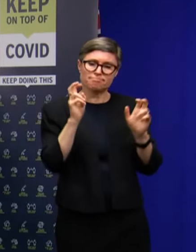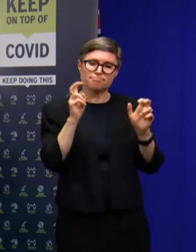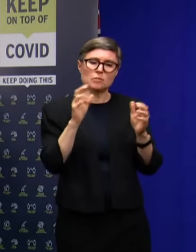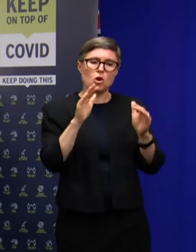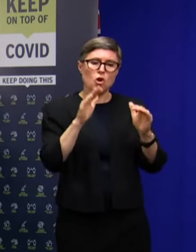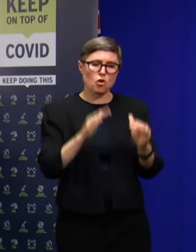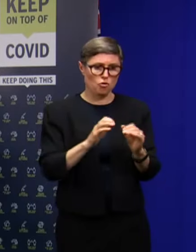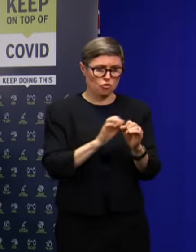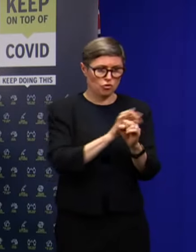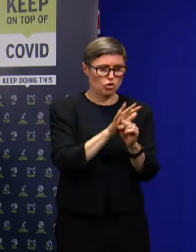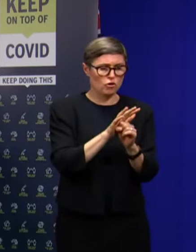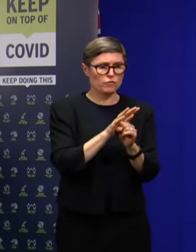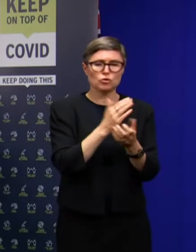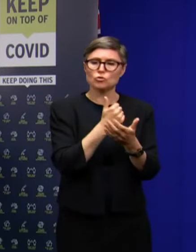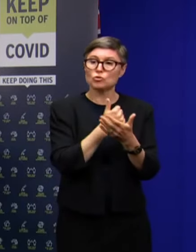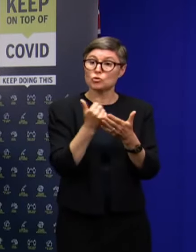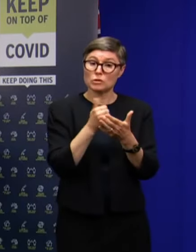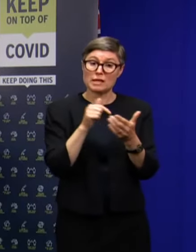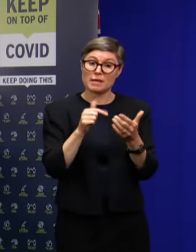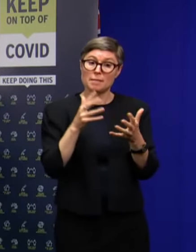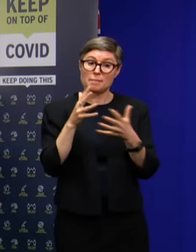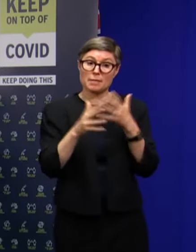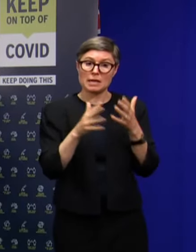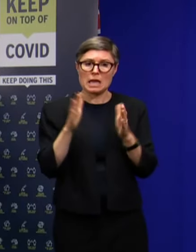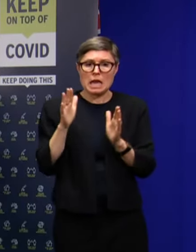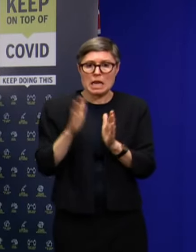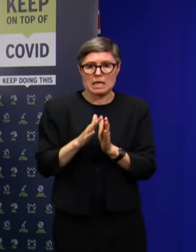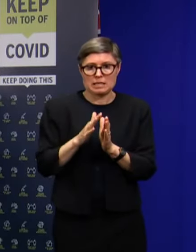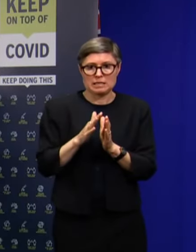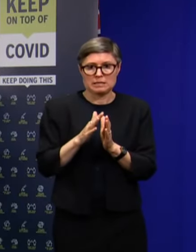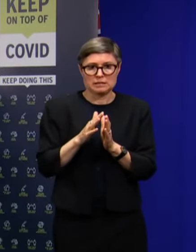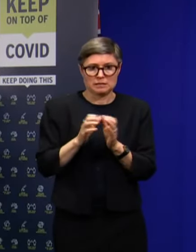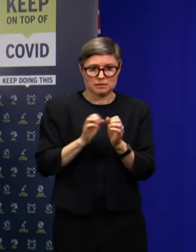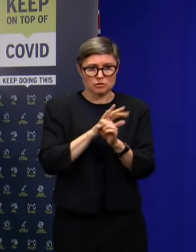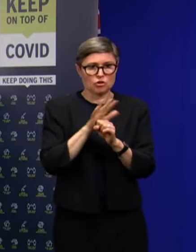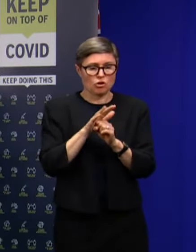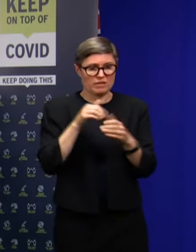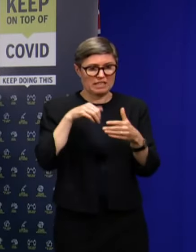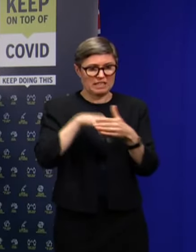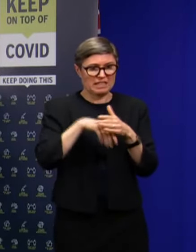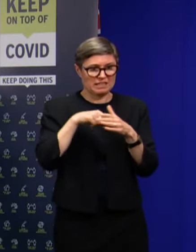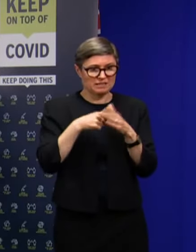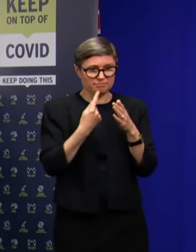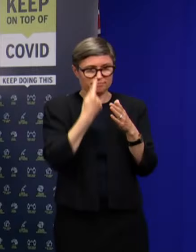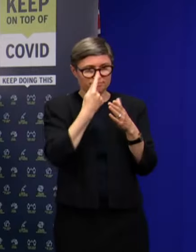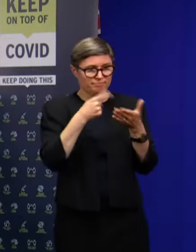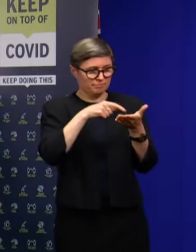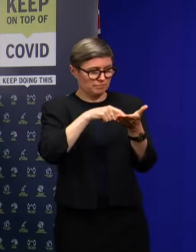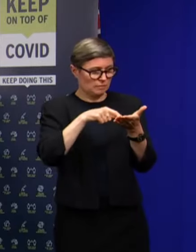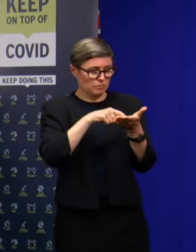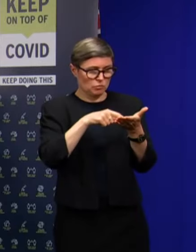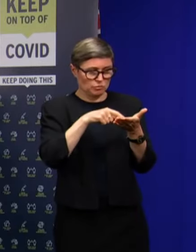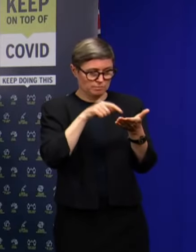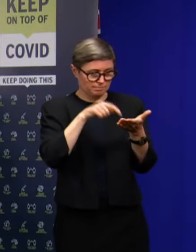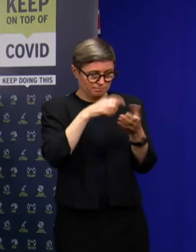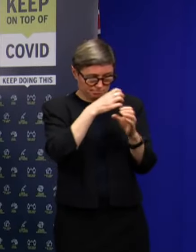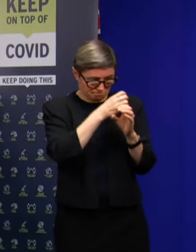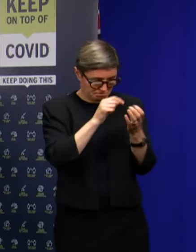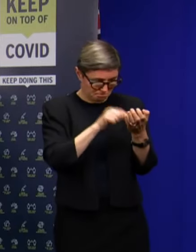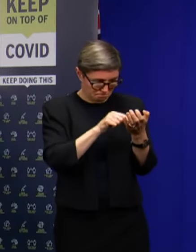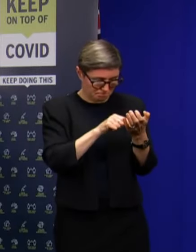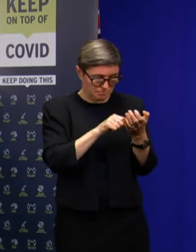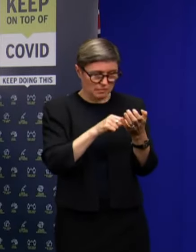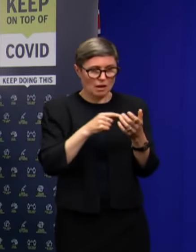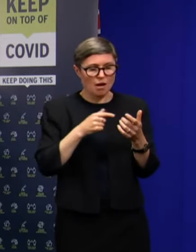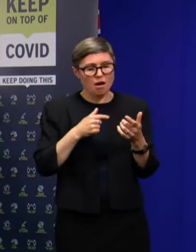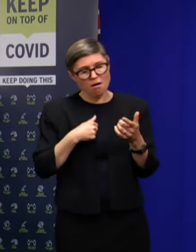generally of lower quantities of virus in the sample. It would be tempting